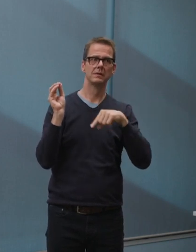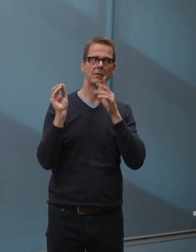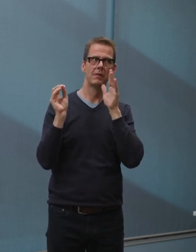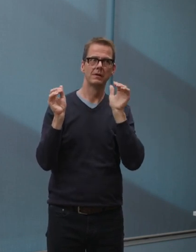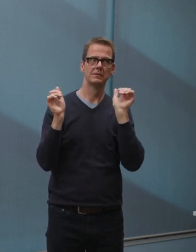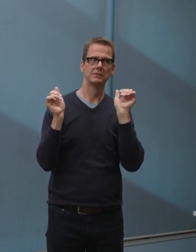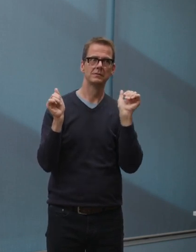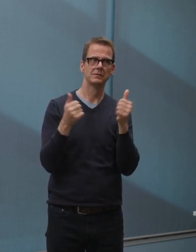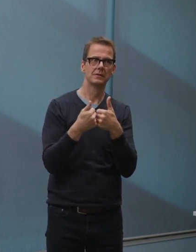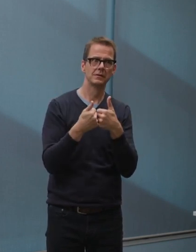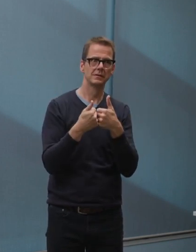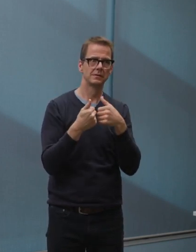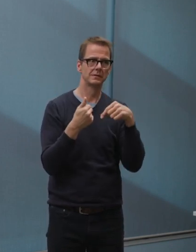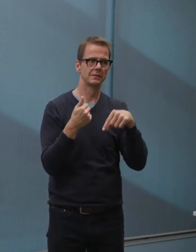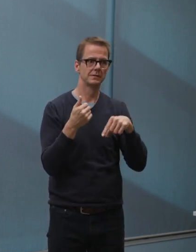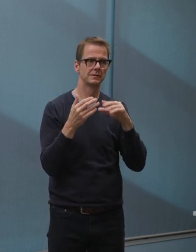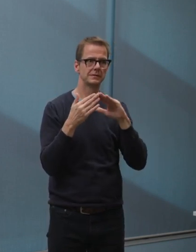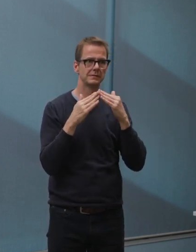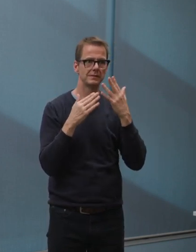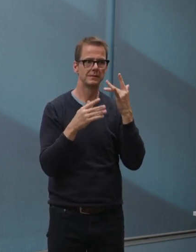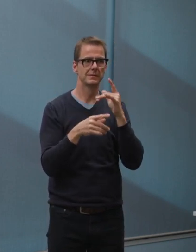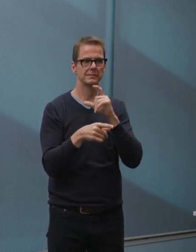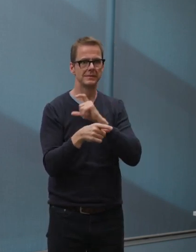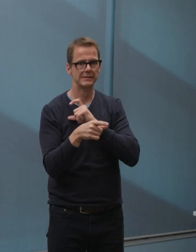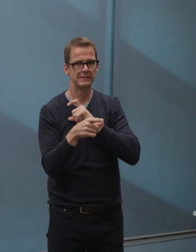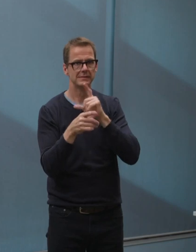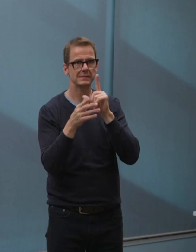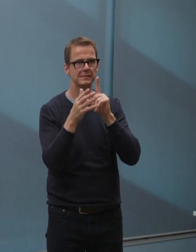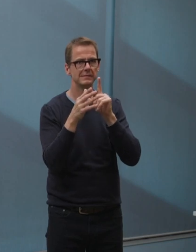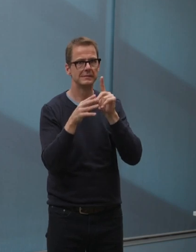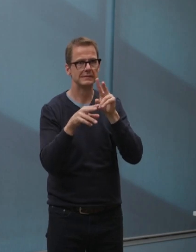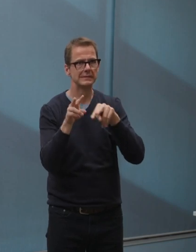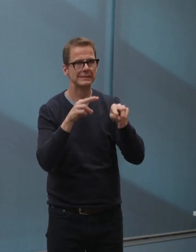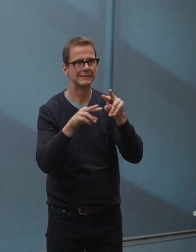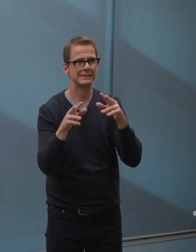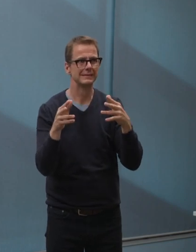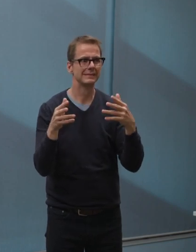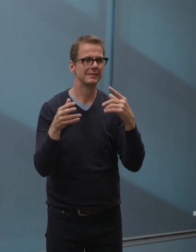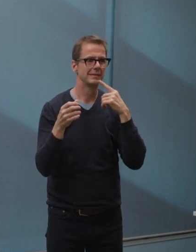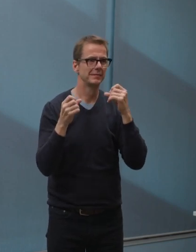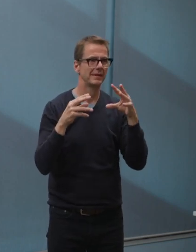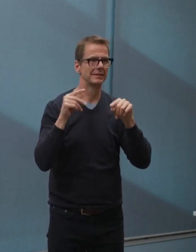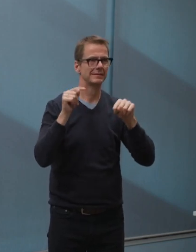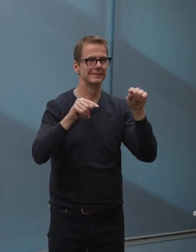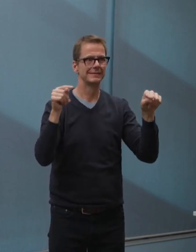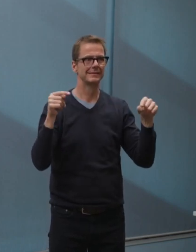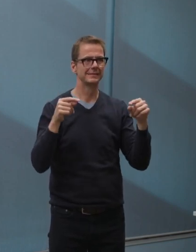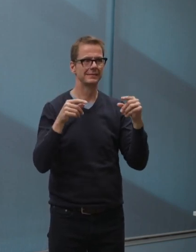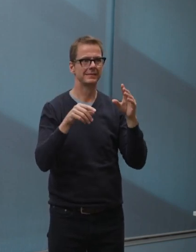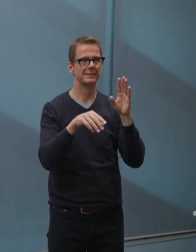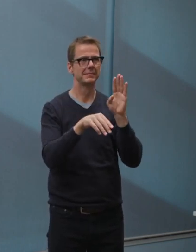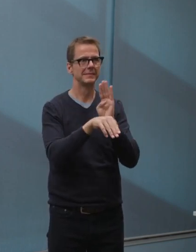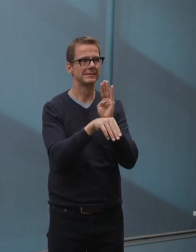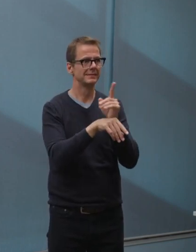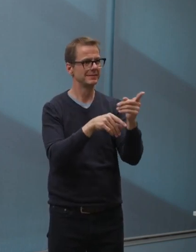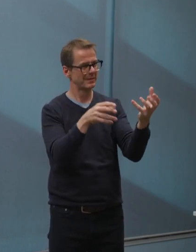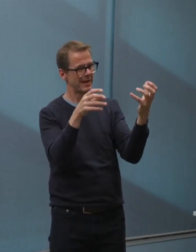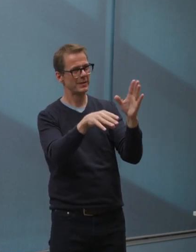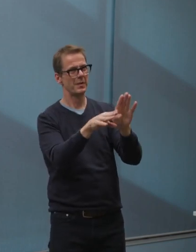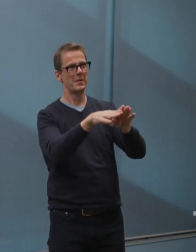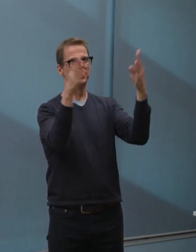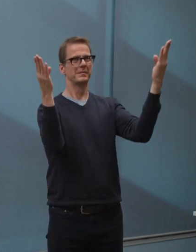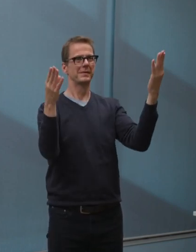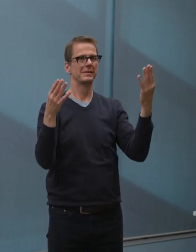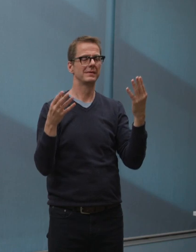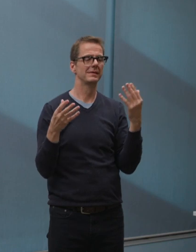wanting to open up and wanting to keep their patrons and their employees safe. So we want to to